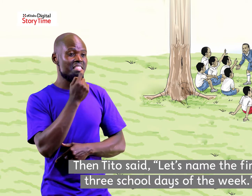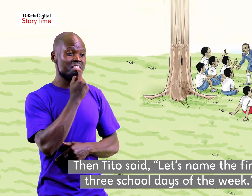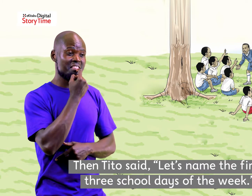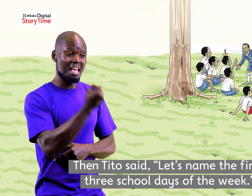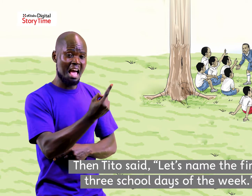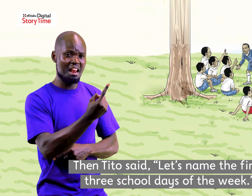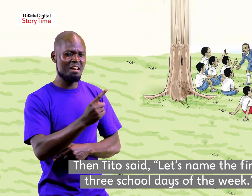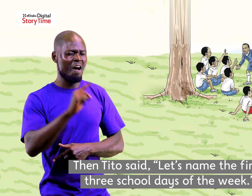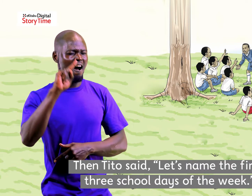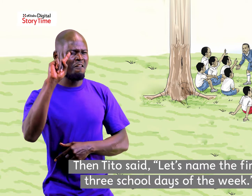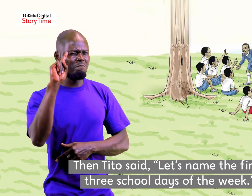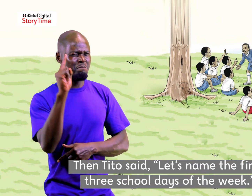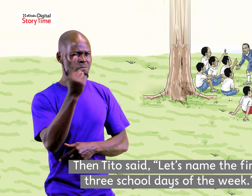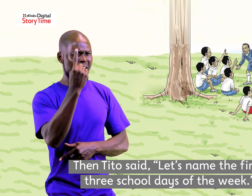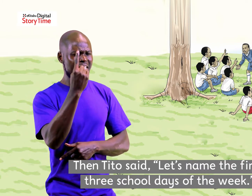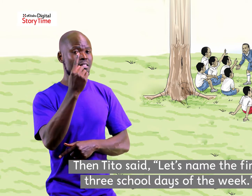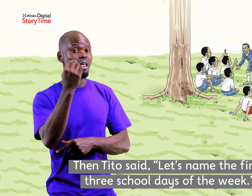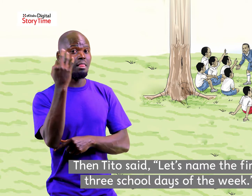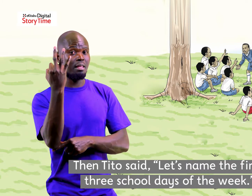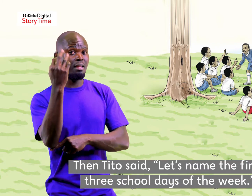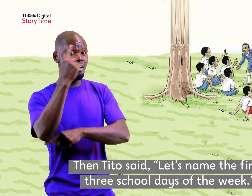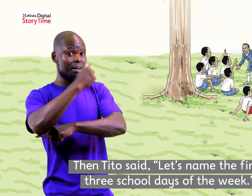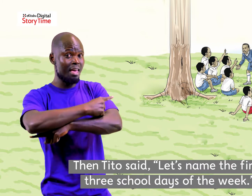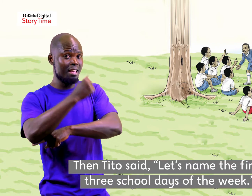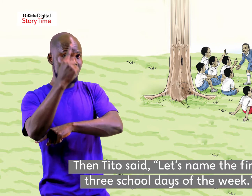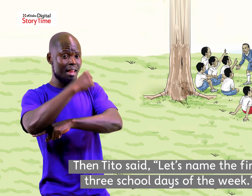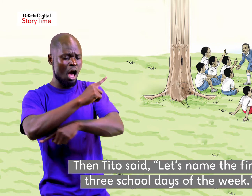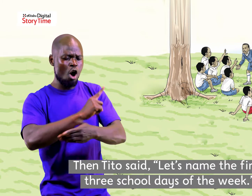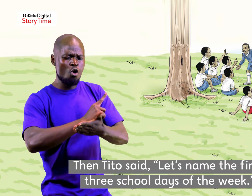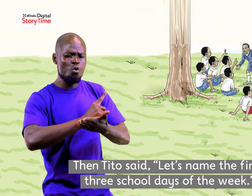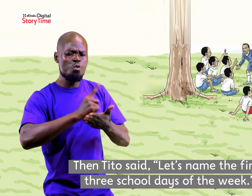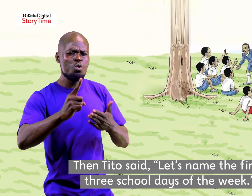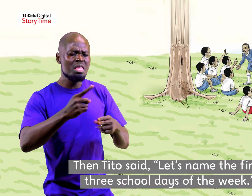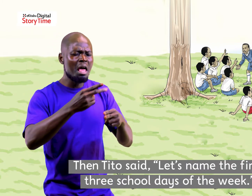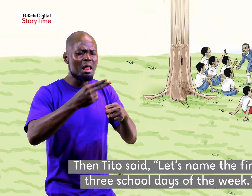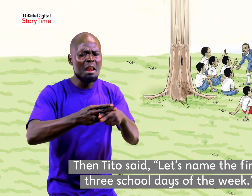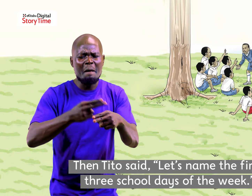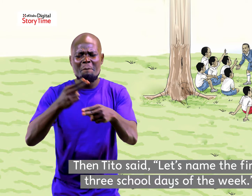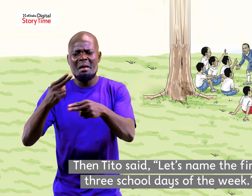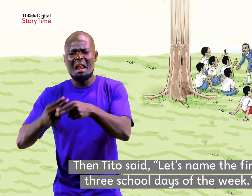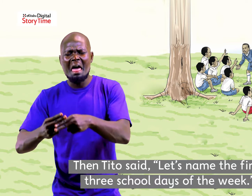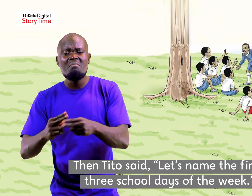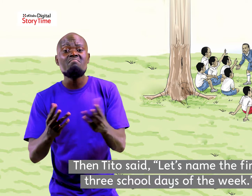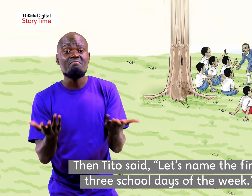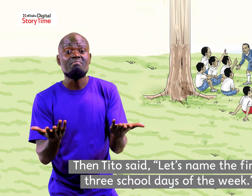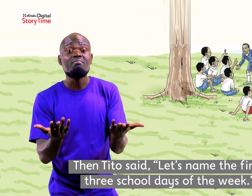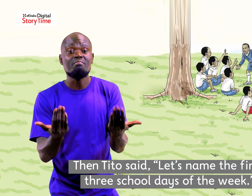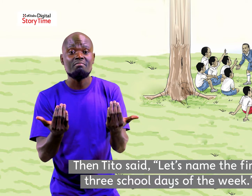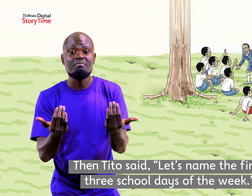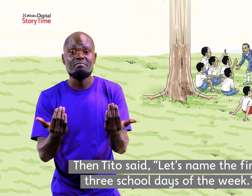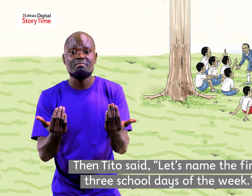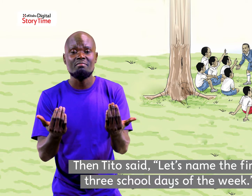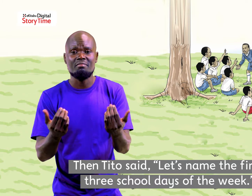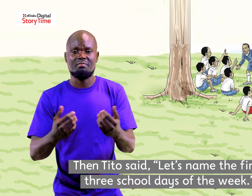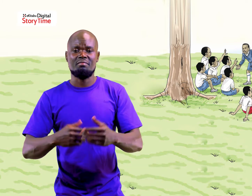then tito said let's name the first three school days of the week